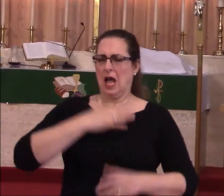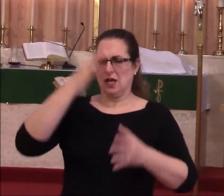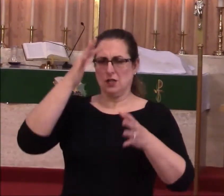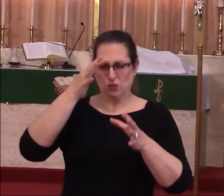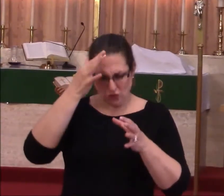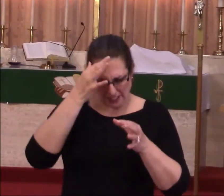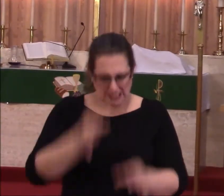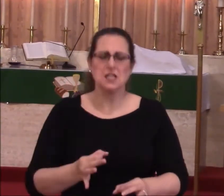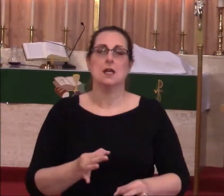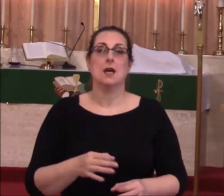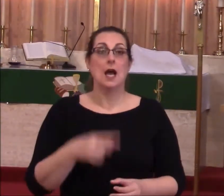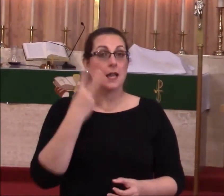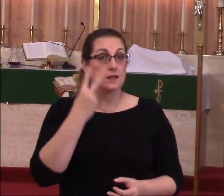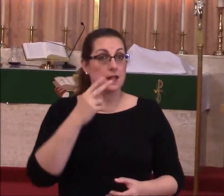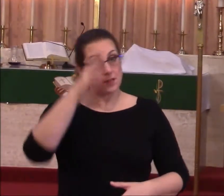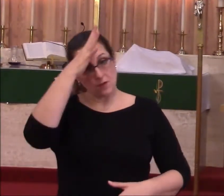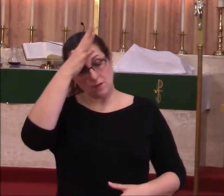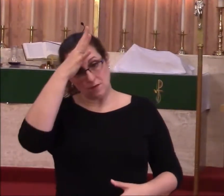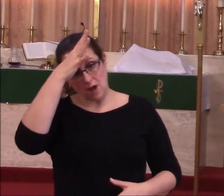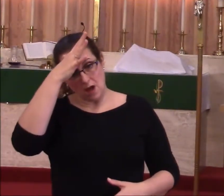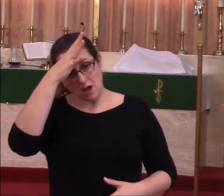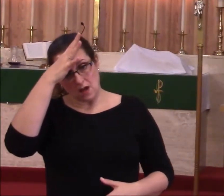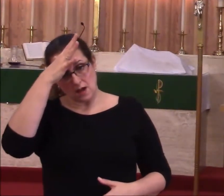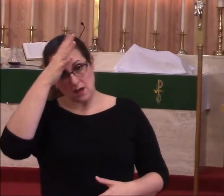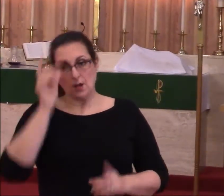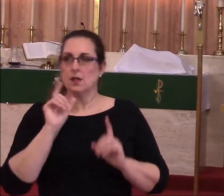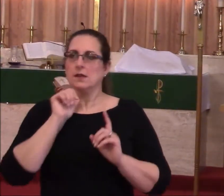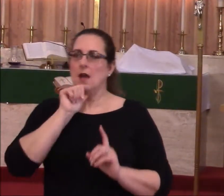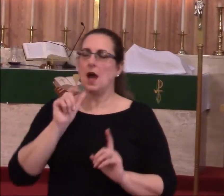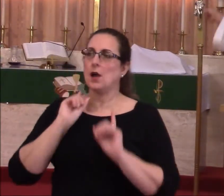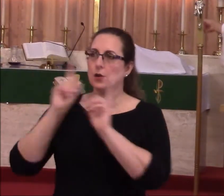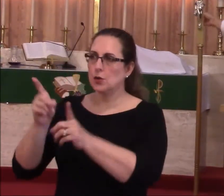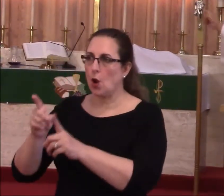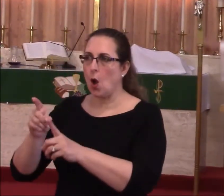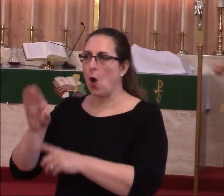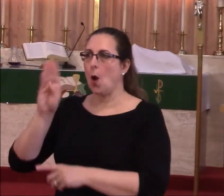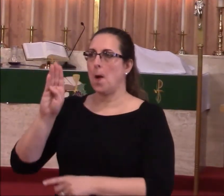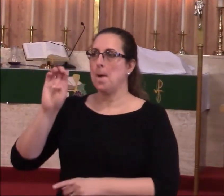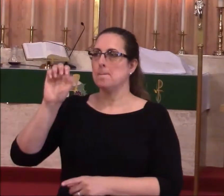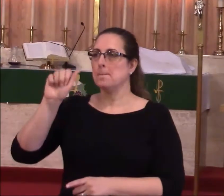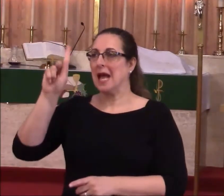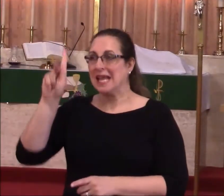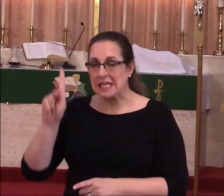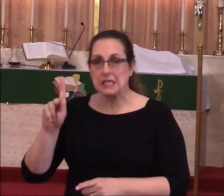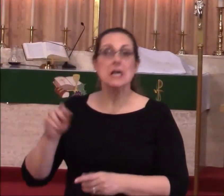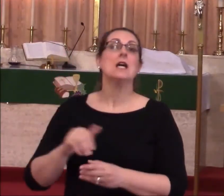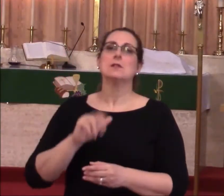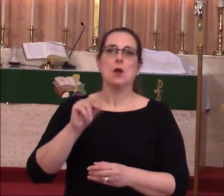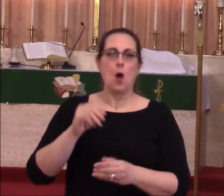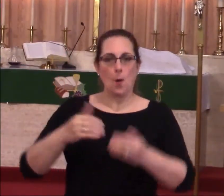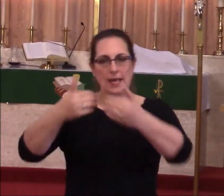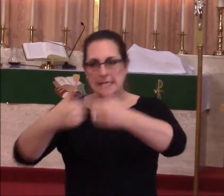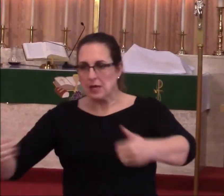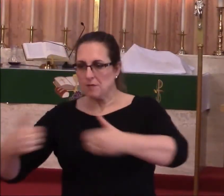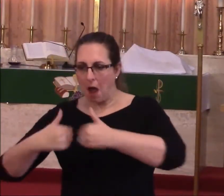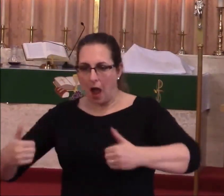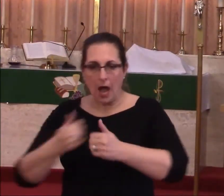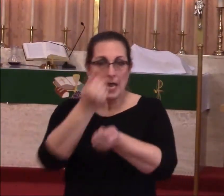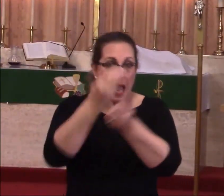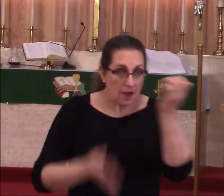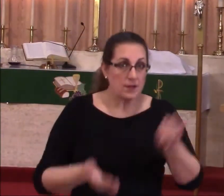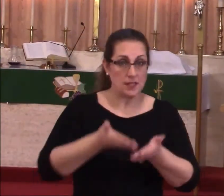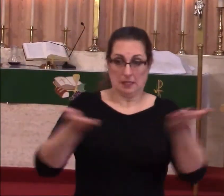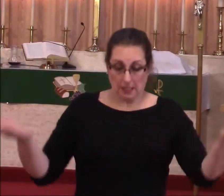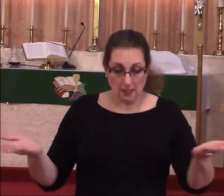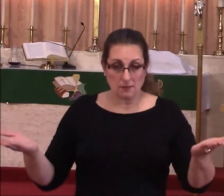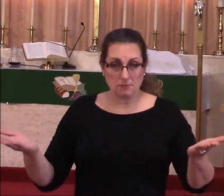text and it says the father, it's not that he just went to the bank and withdrew some funds, he actually divided up everything right then